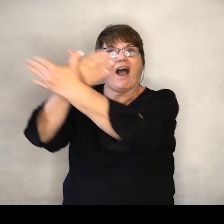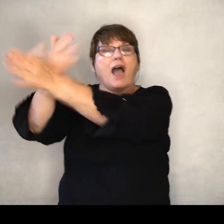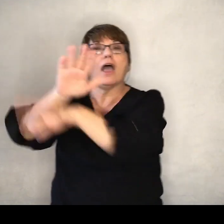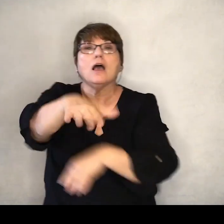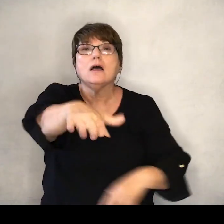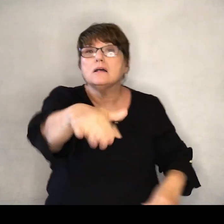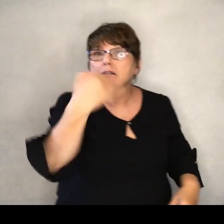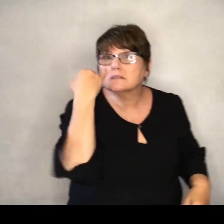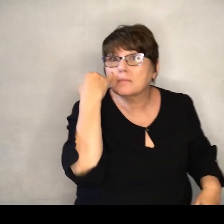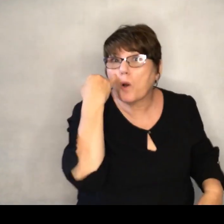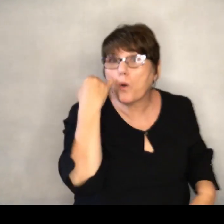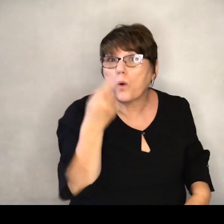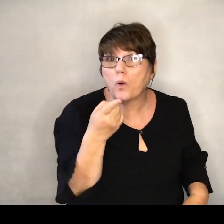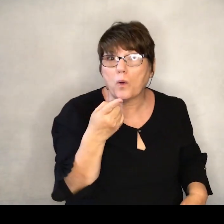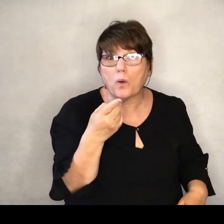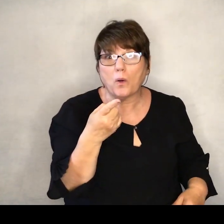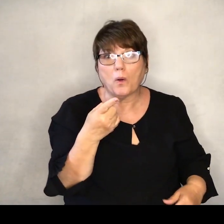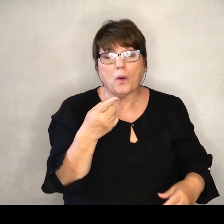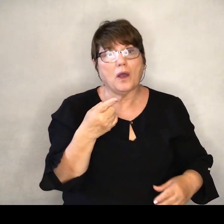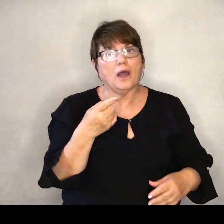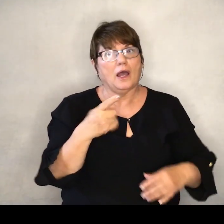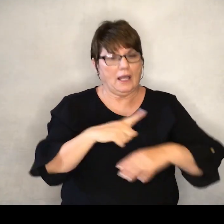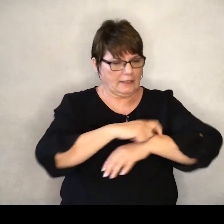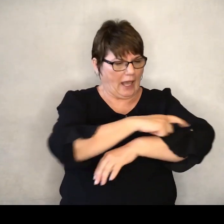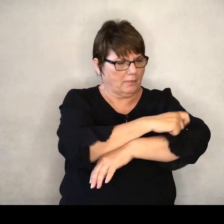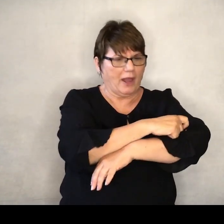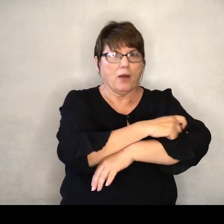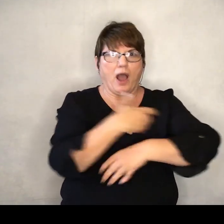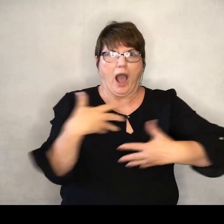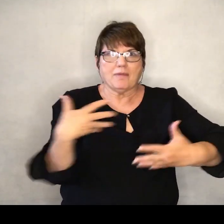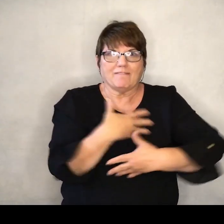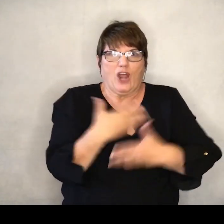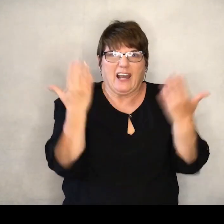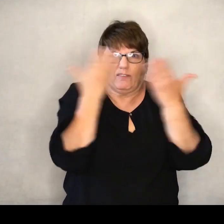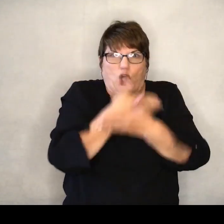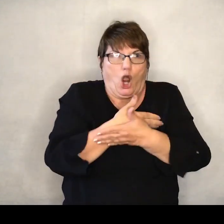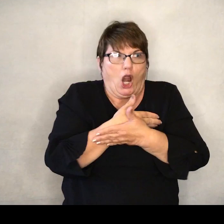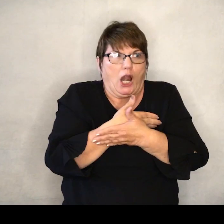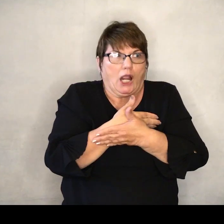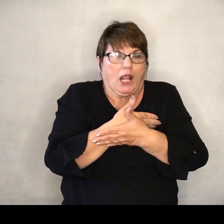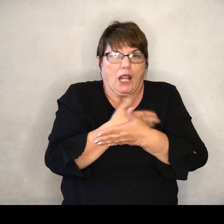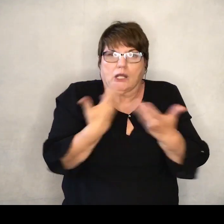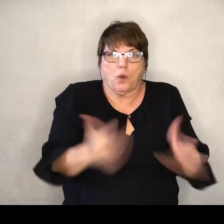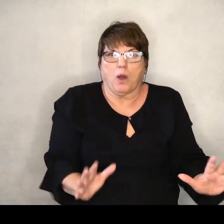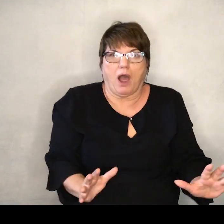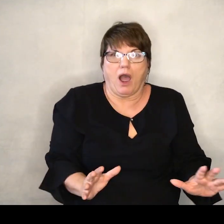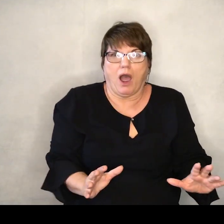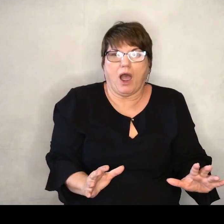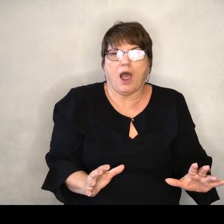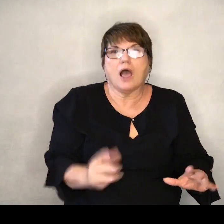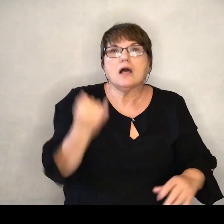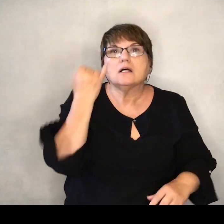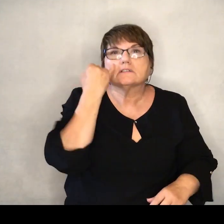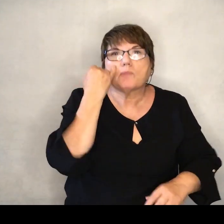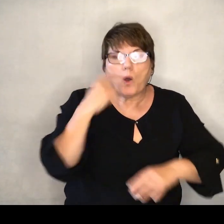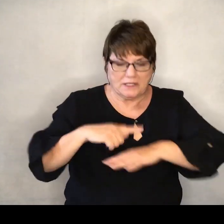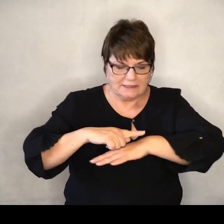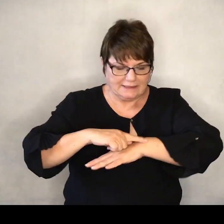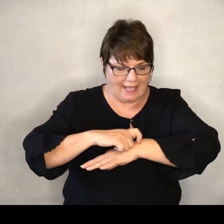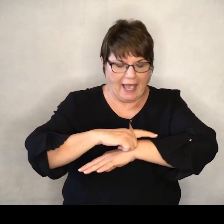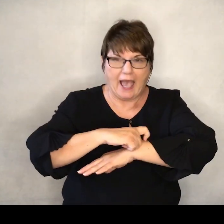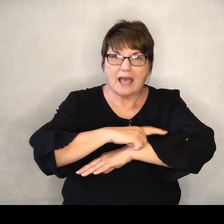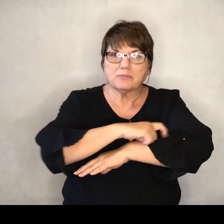the caterpillar decided he was afraid of the dark? Or if the caterpillar